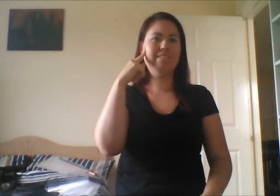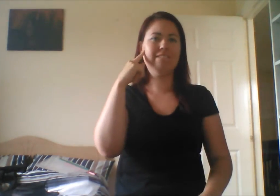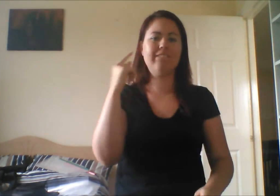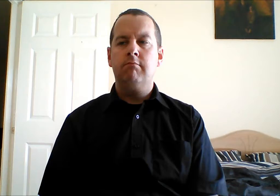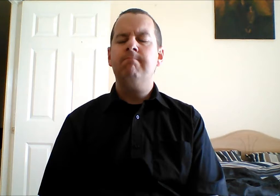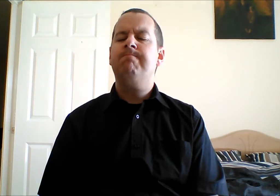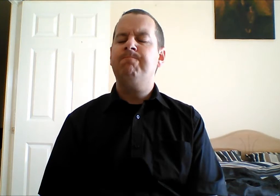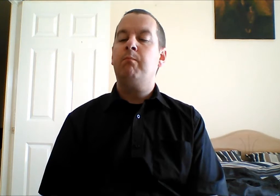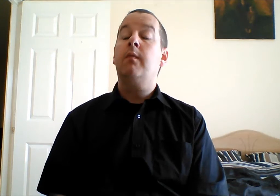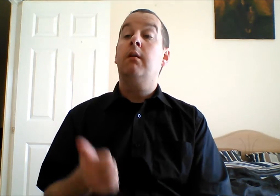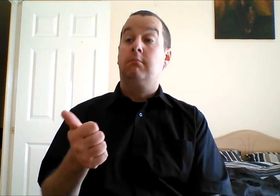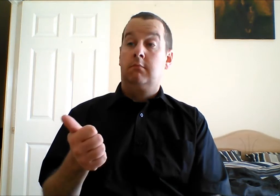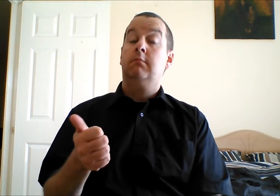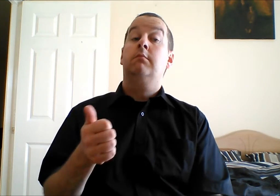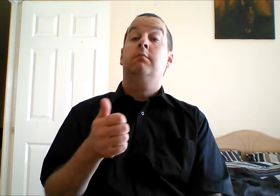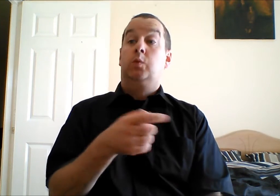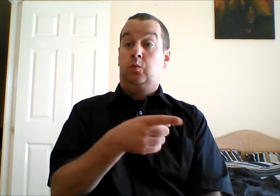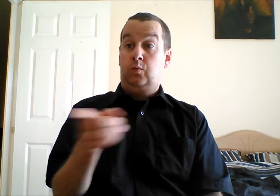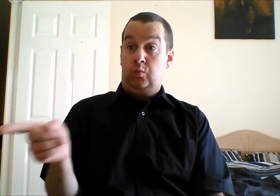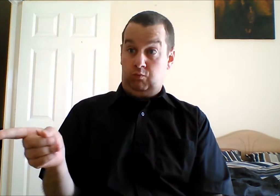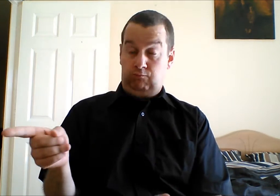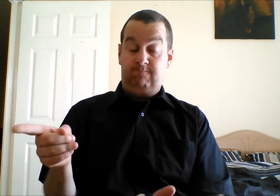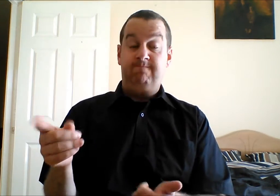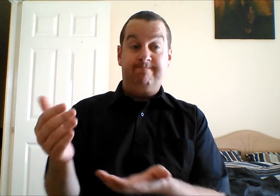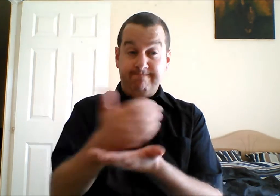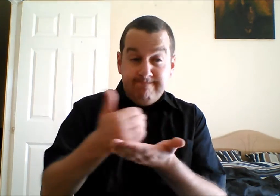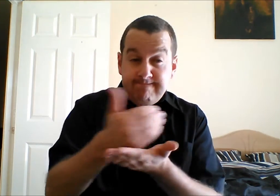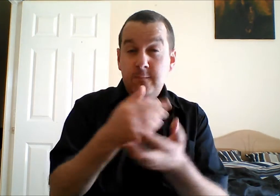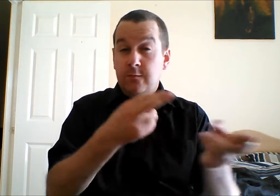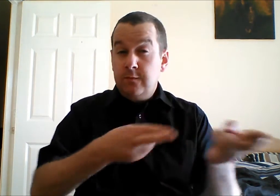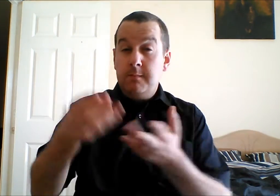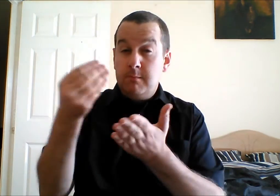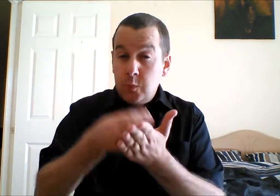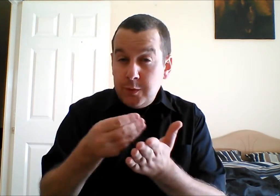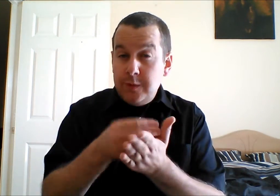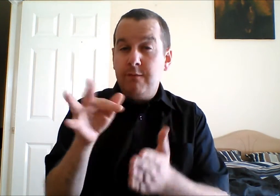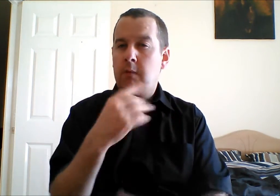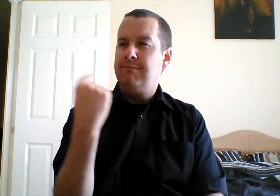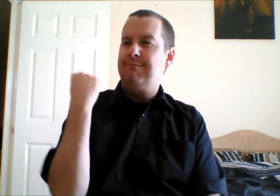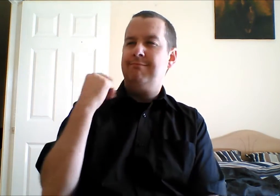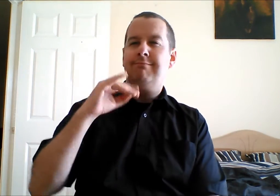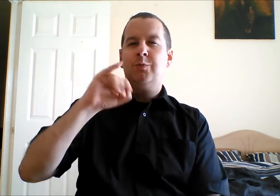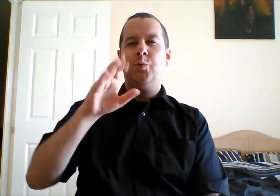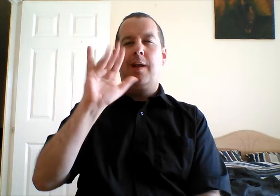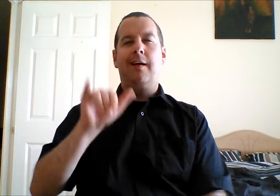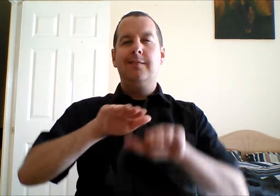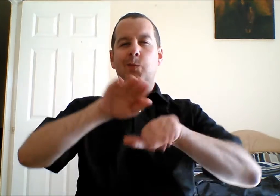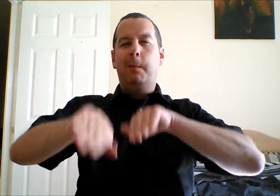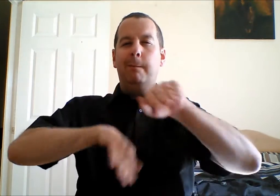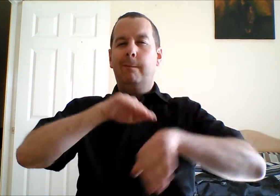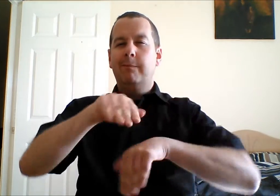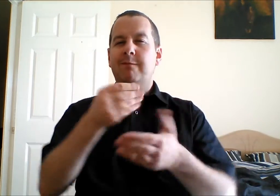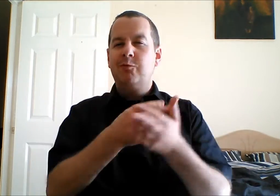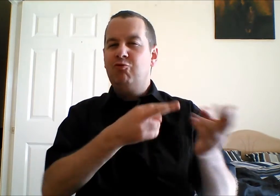And the money that you raised from this fundraising swim in July, it'll go towards what?